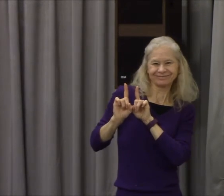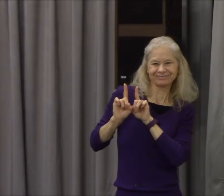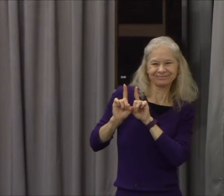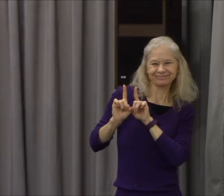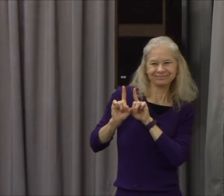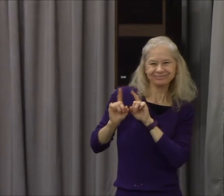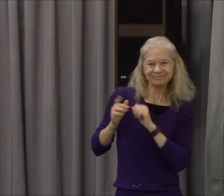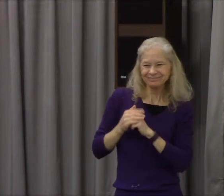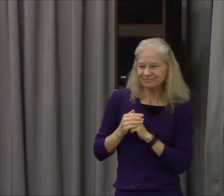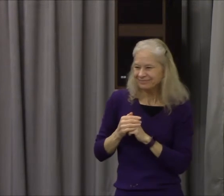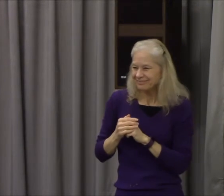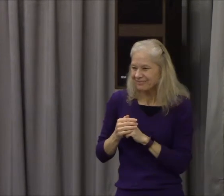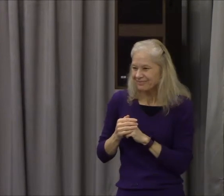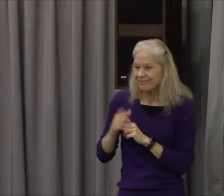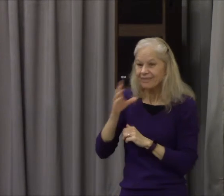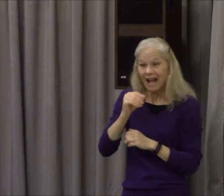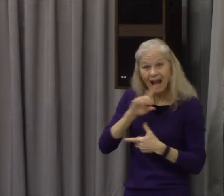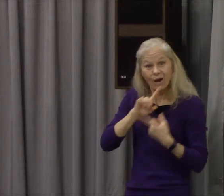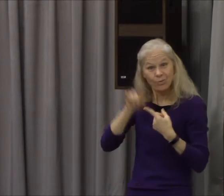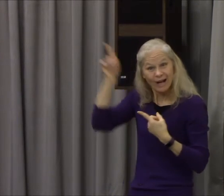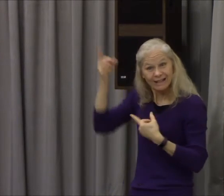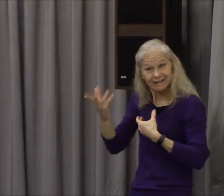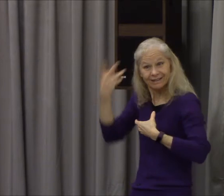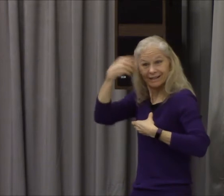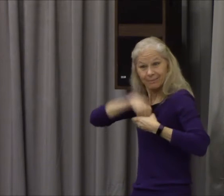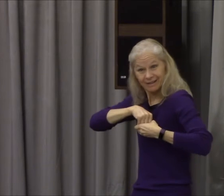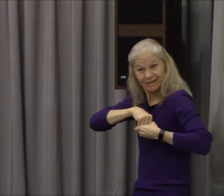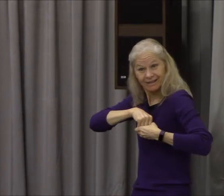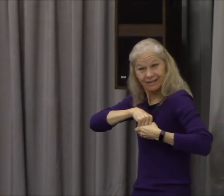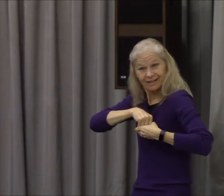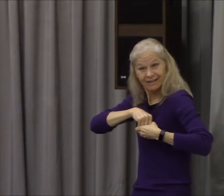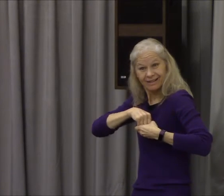got born again got his spirit to live inside of you